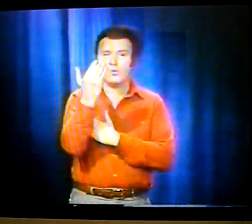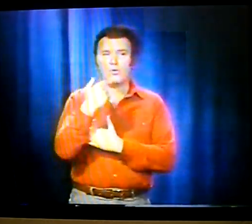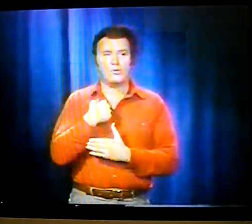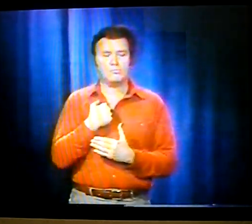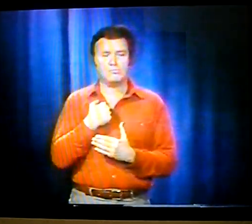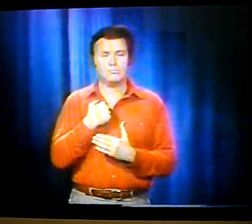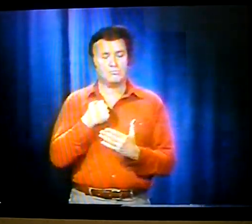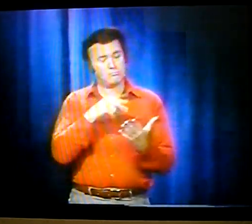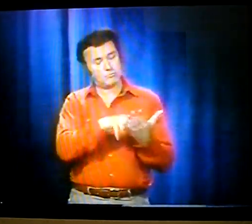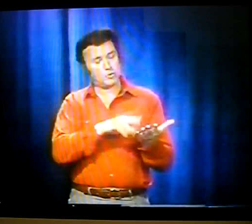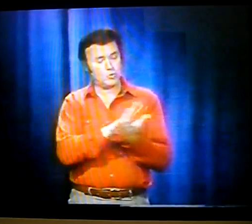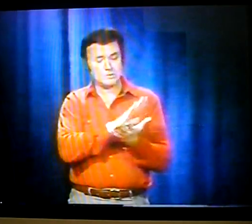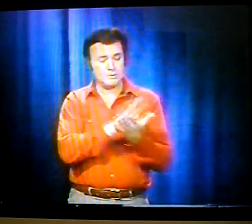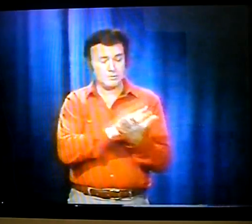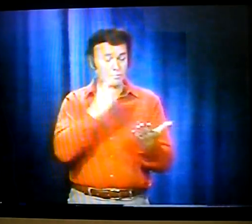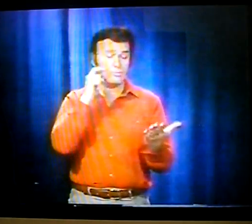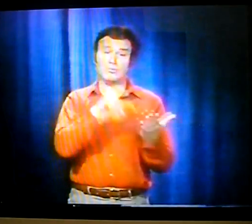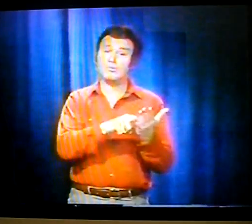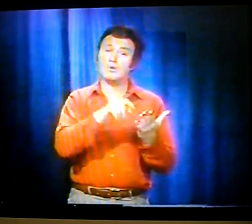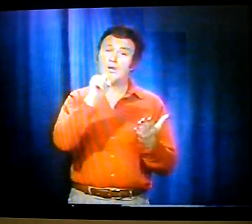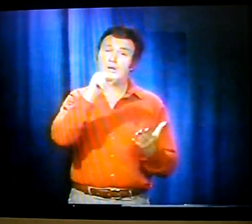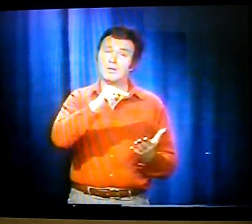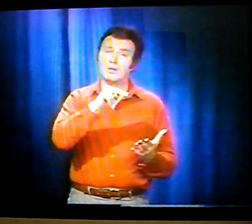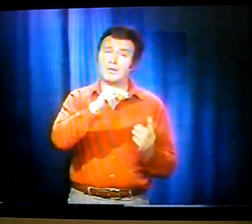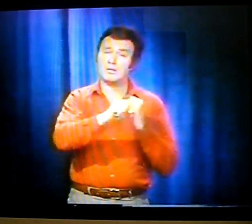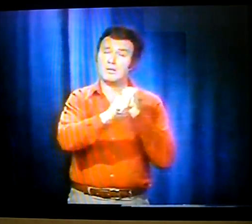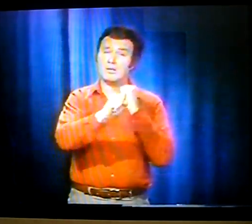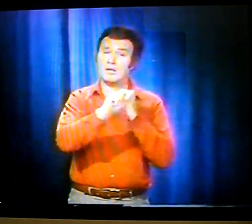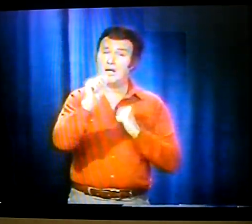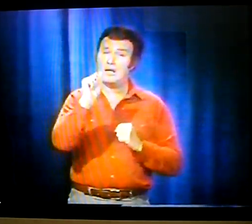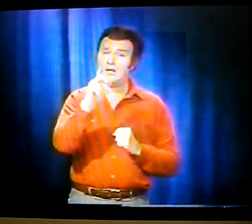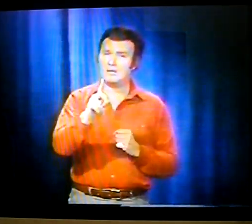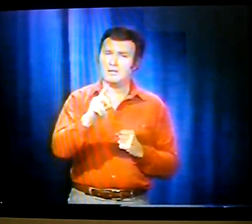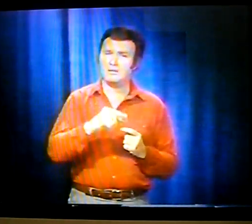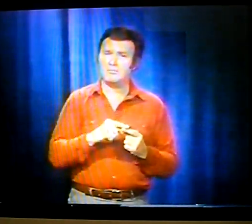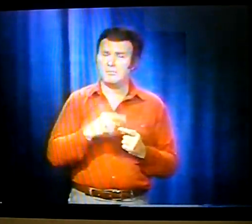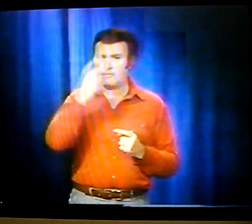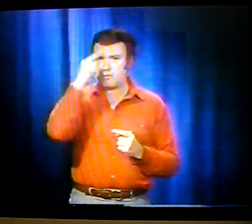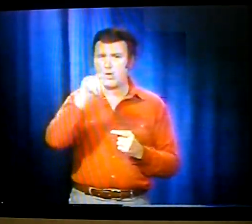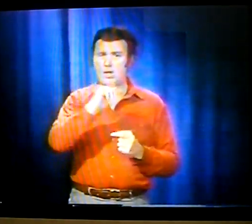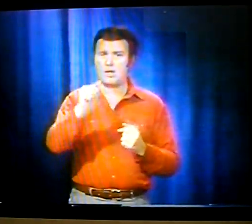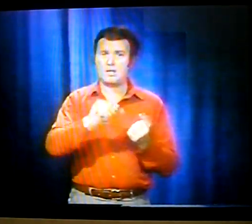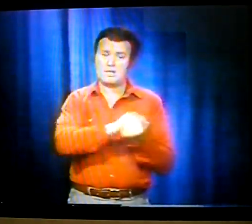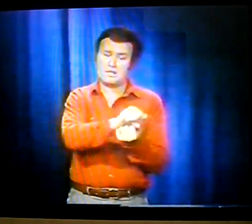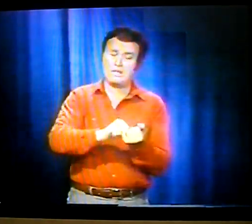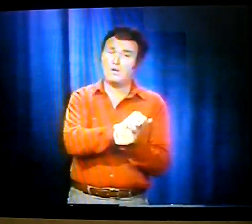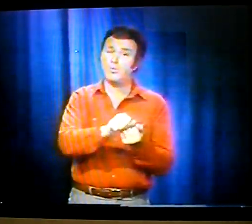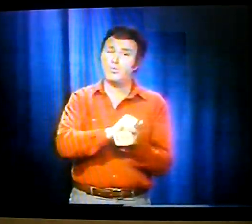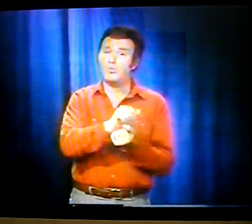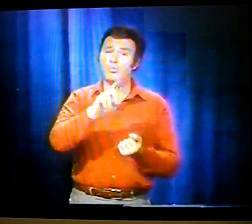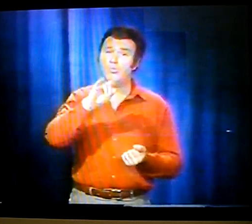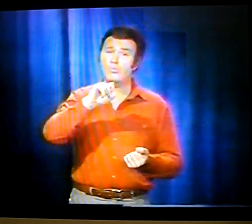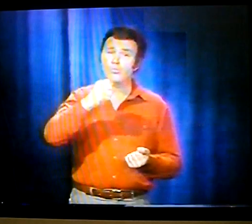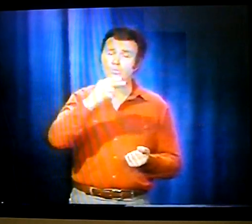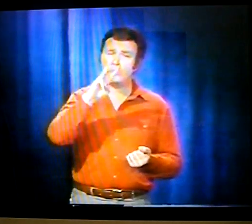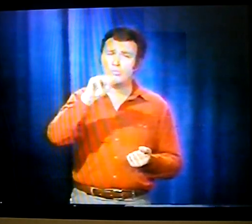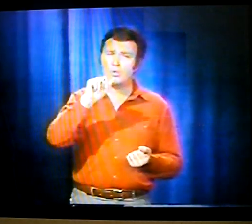One morning, I was reading the newspaper and there was an advertisement for a